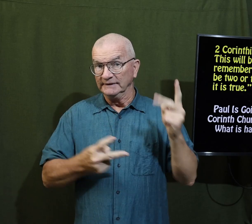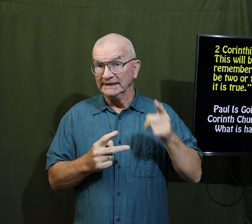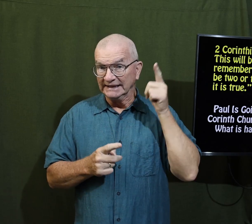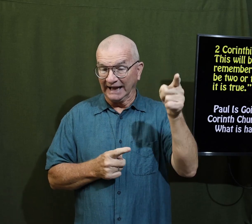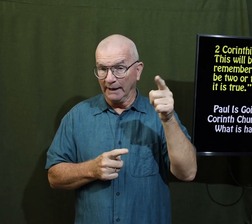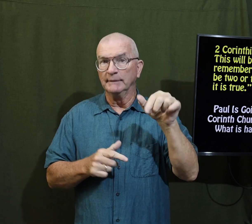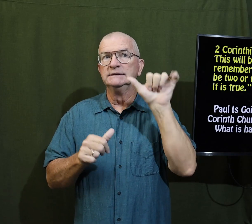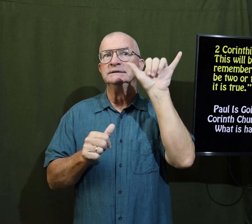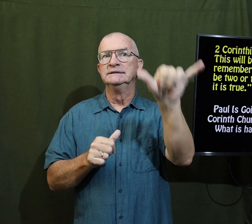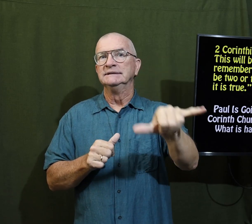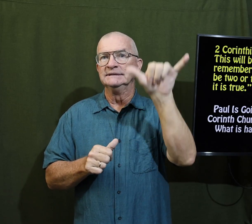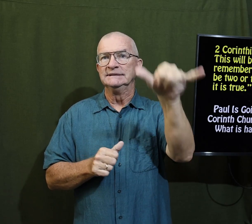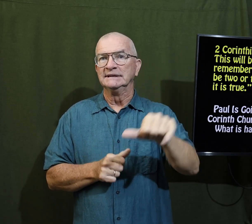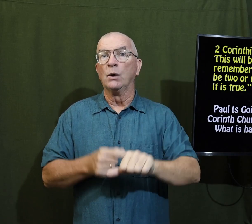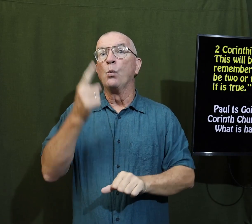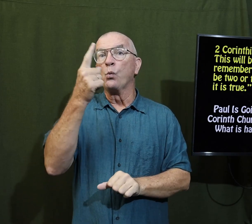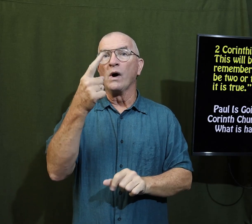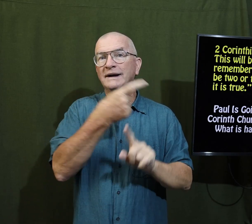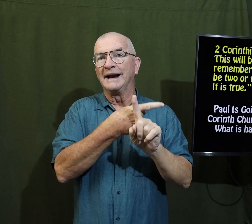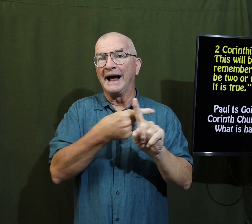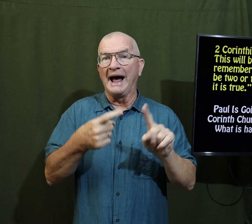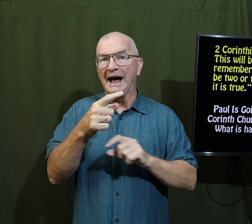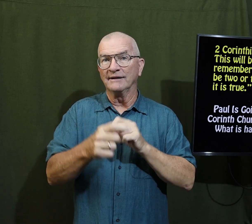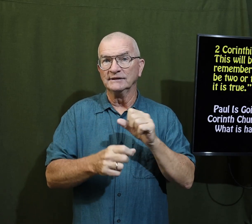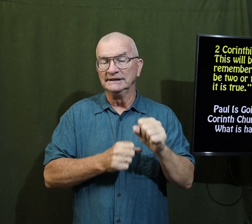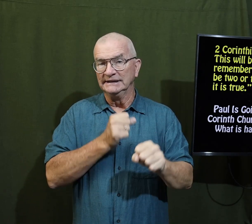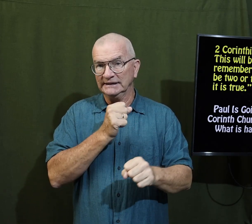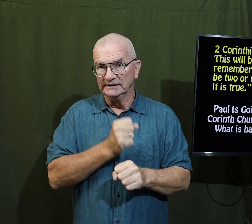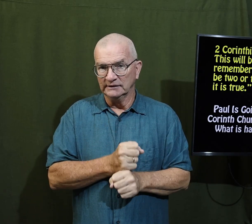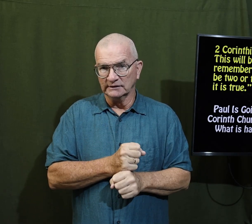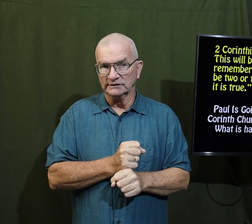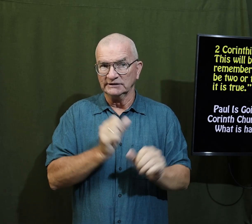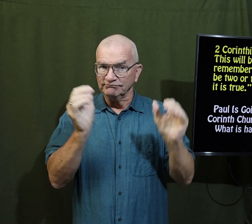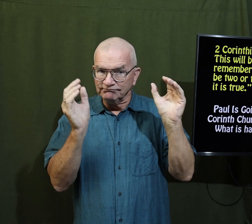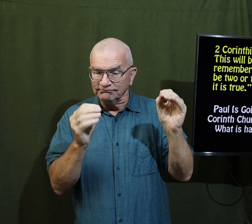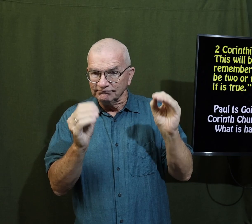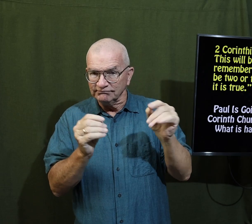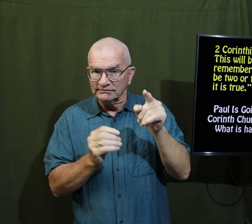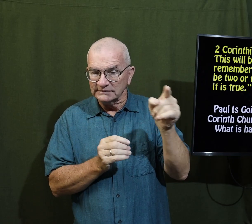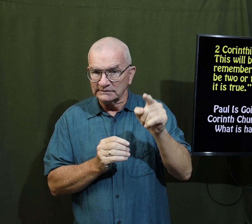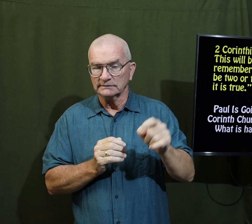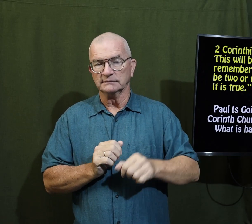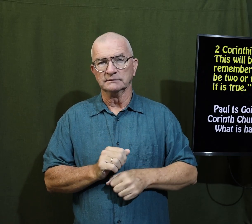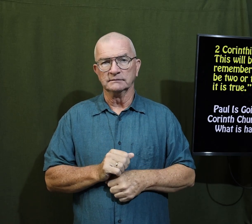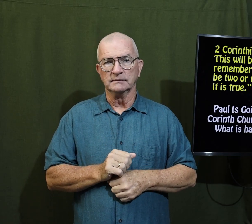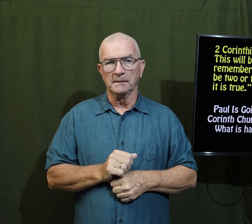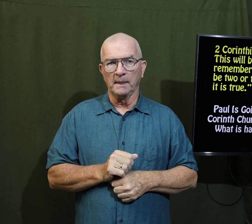Remember the first time he visited them he stayed for one and a half years teaching them.